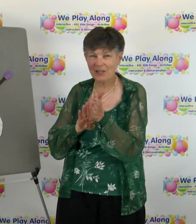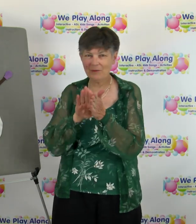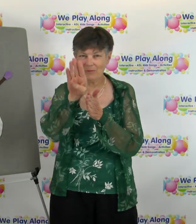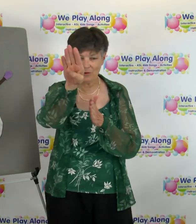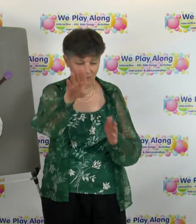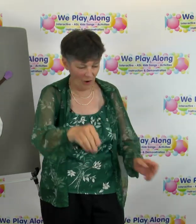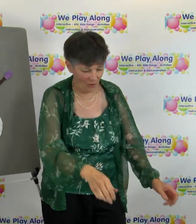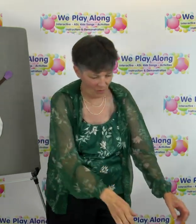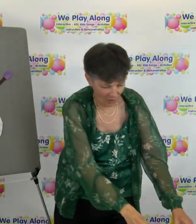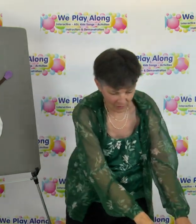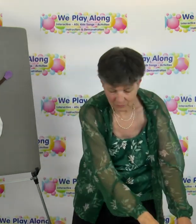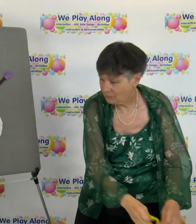them glow